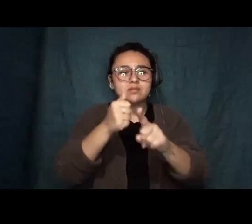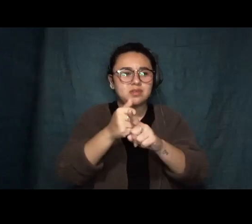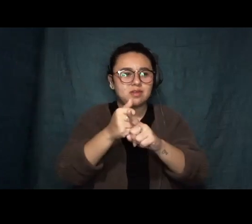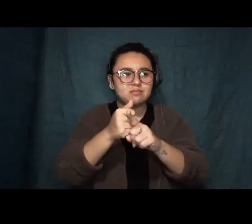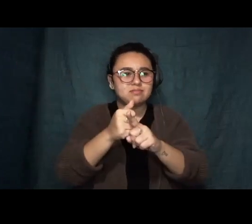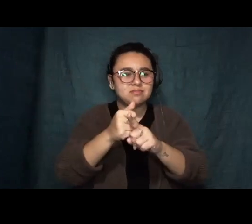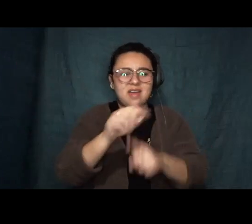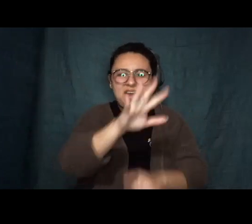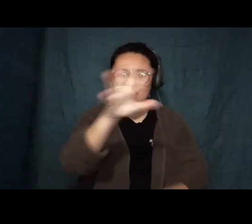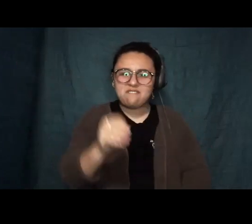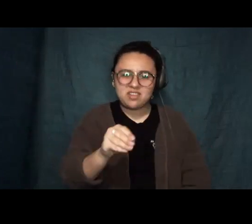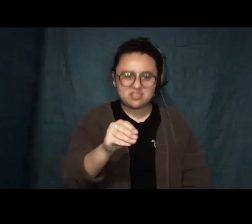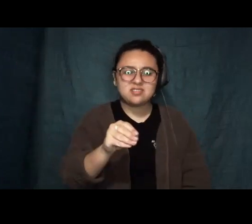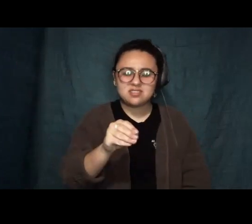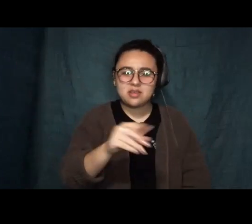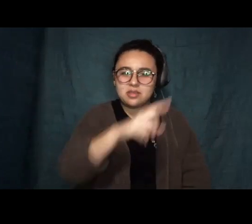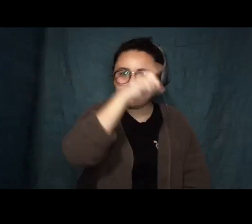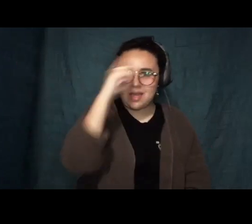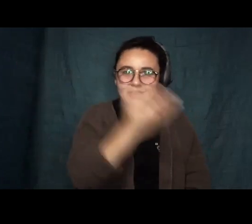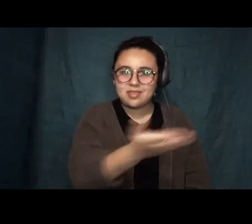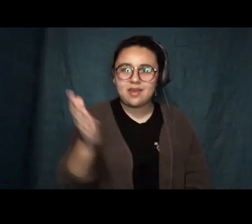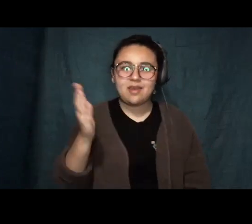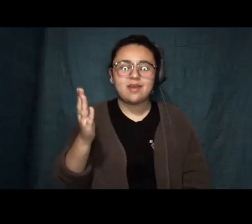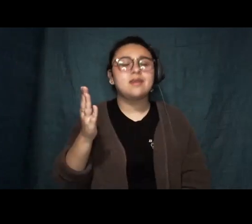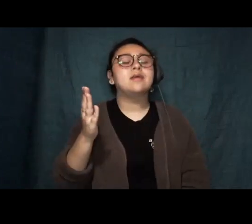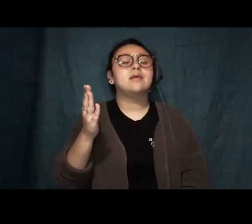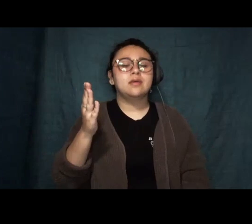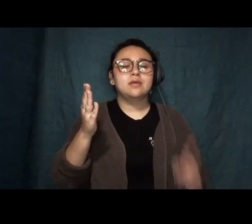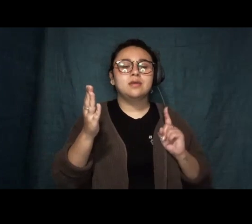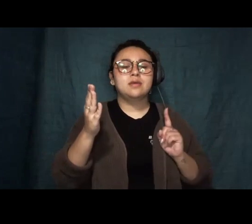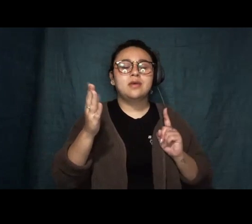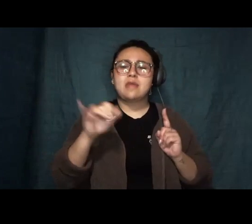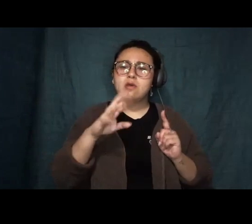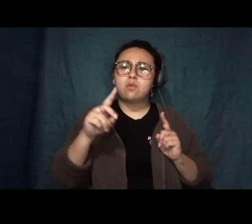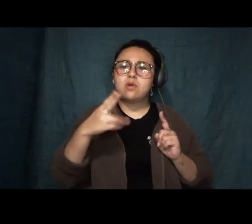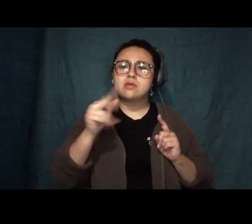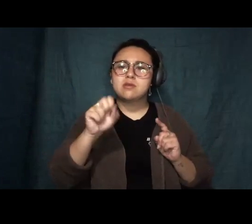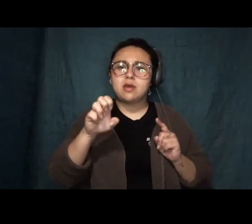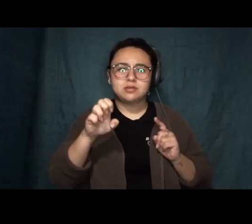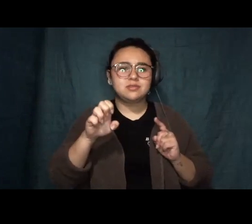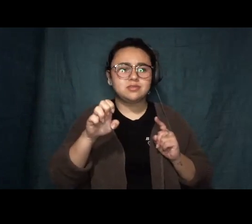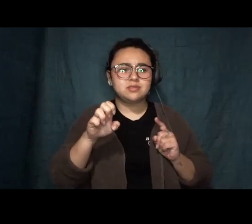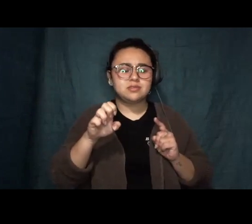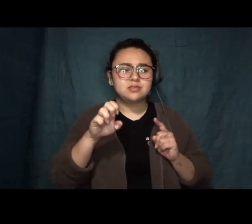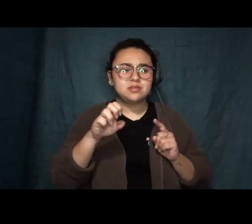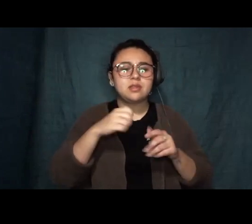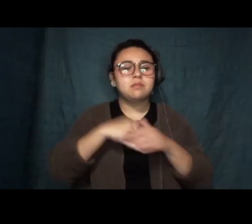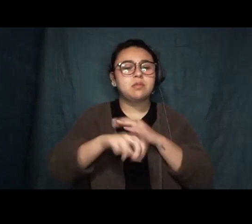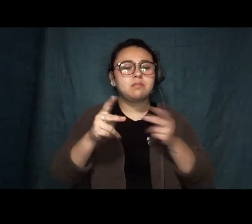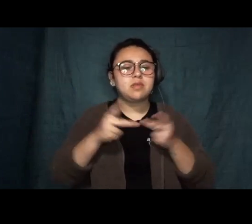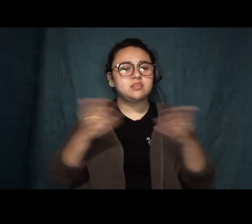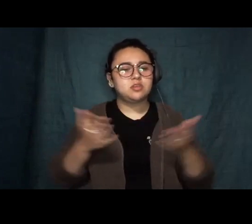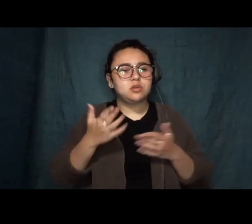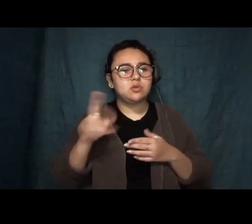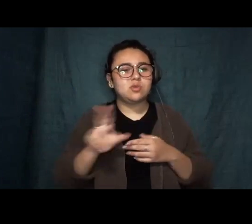Everybody Black was in that row house, that row house in the birthplace of the United States of America. Eleven